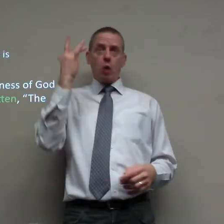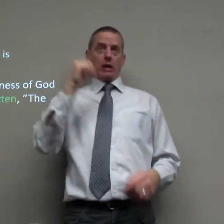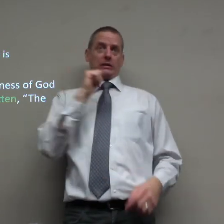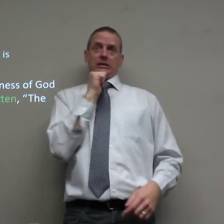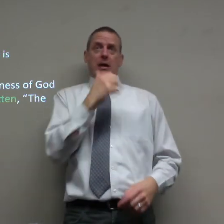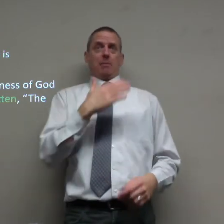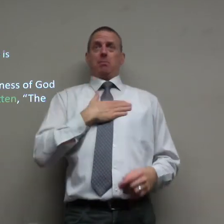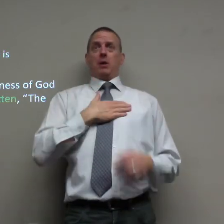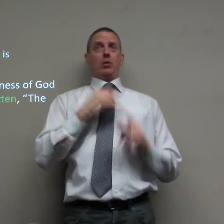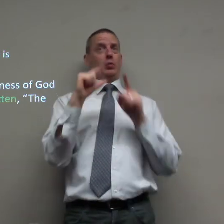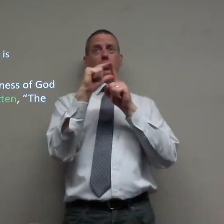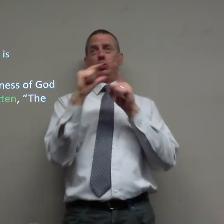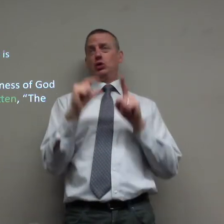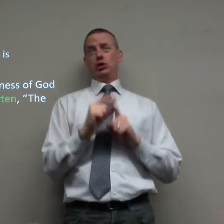that's ok not my word